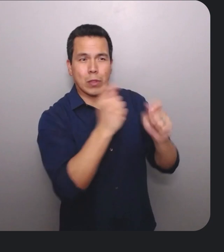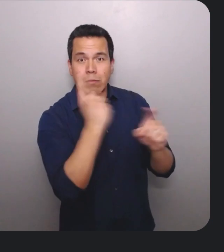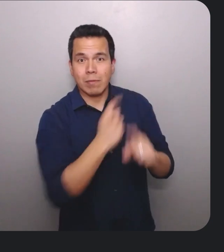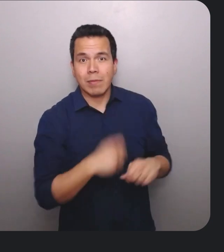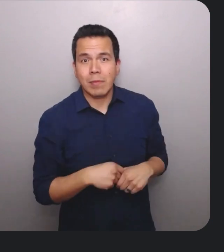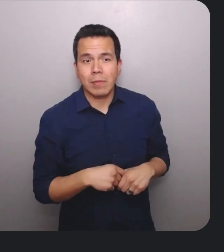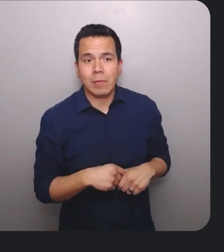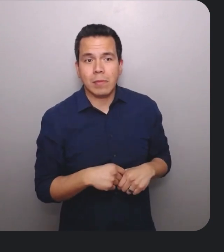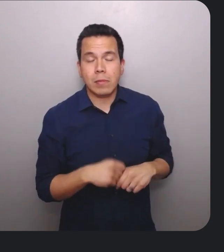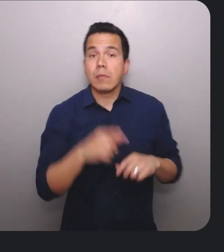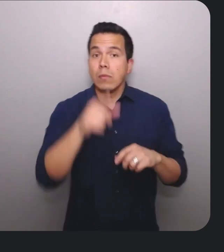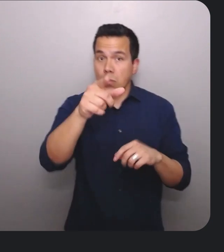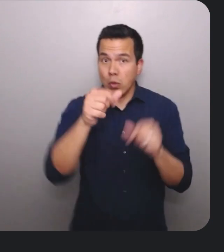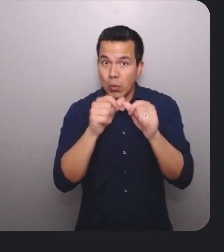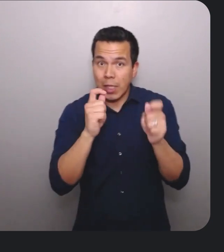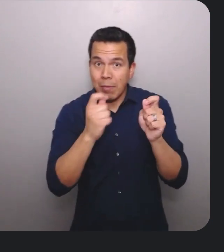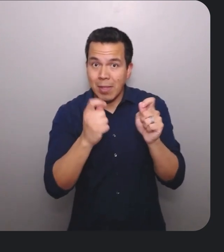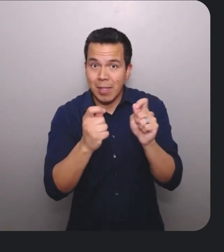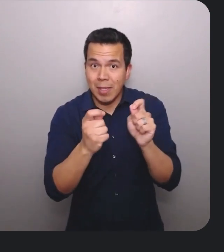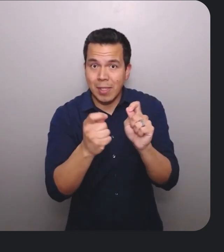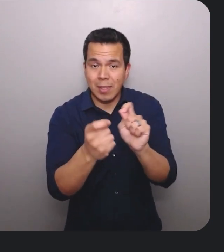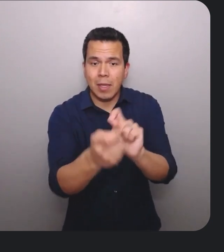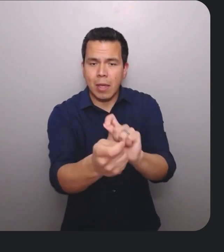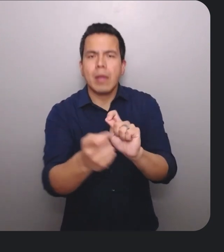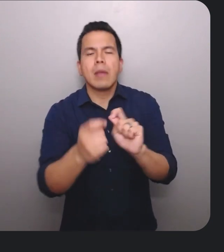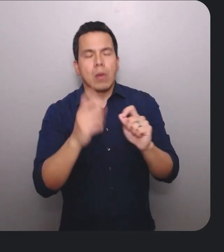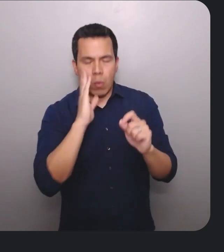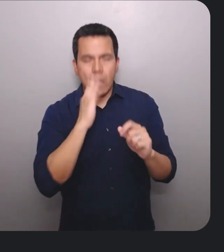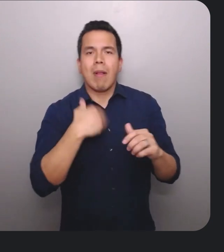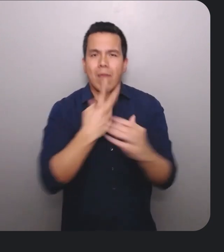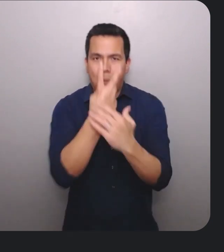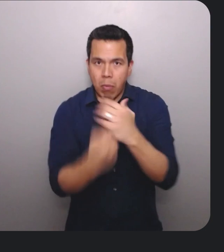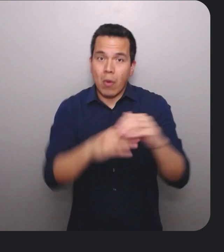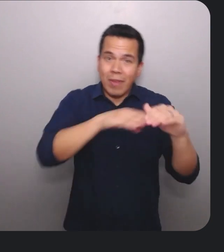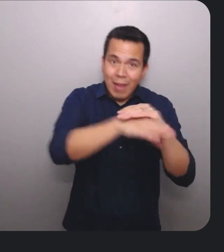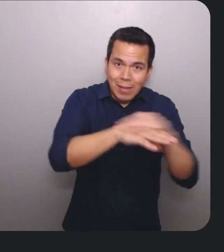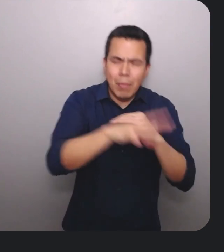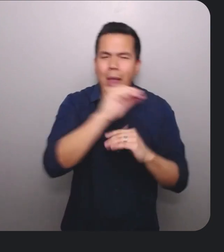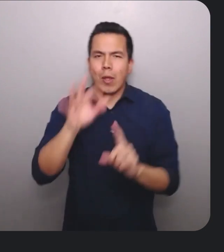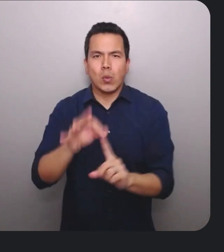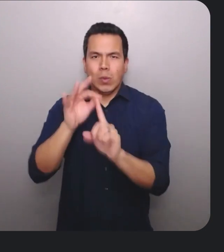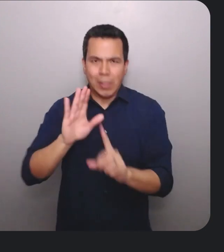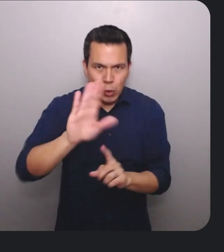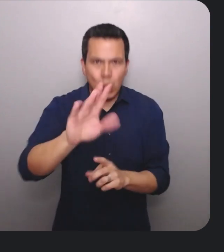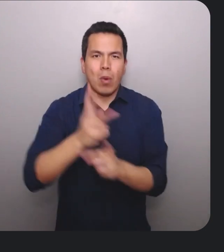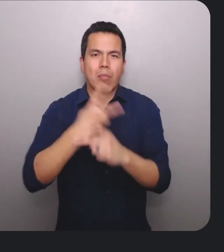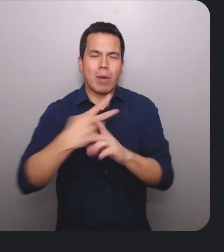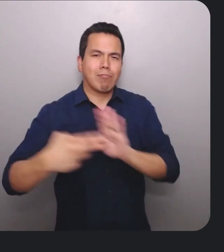is that as you keep iterating you end up with something that is accessible and also uniquely your product. This was